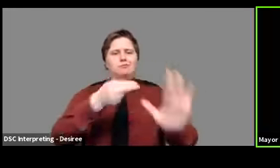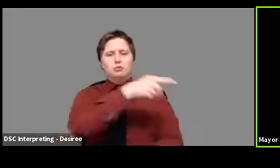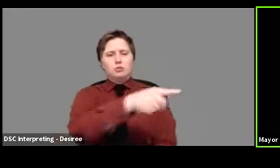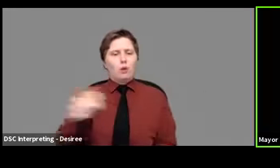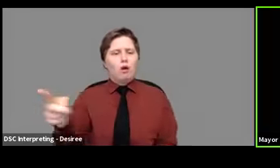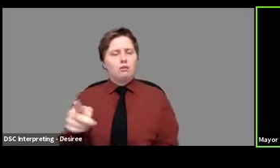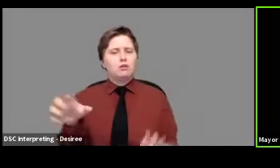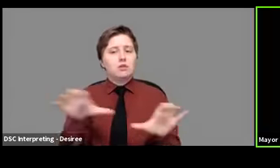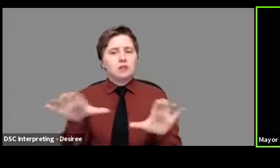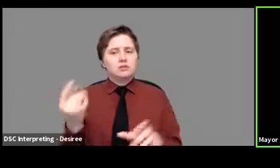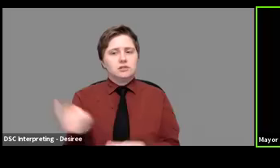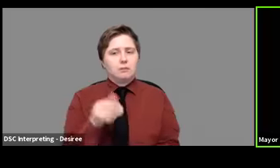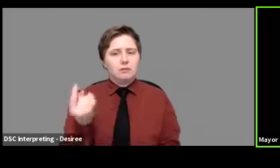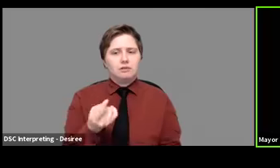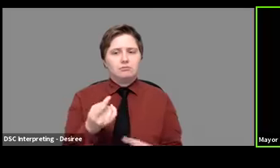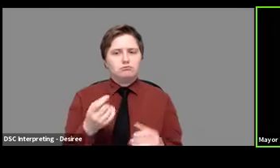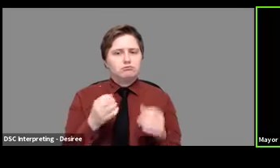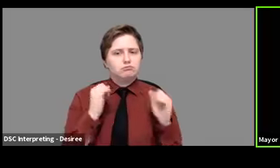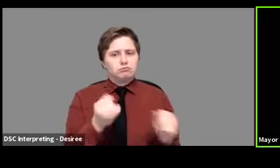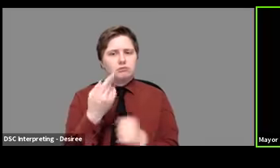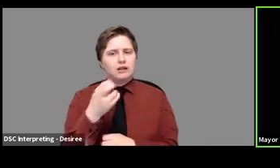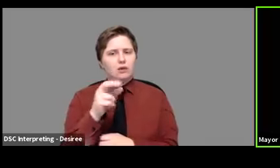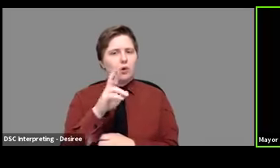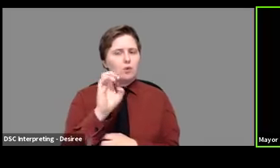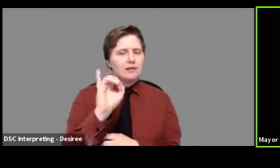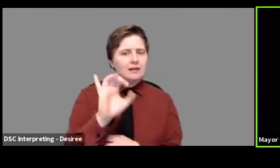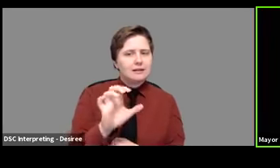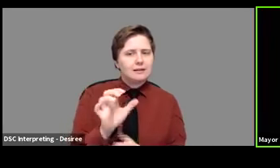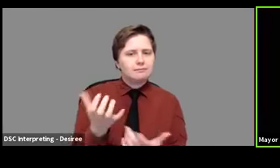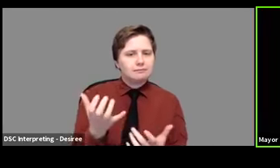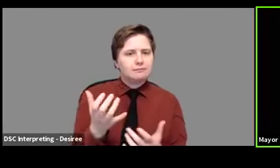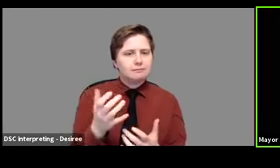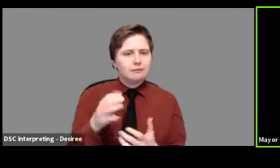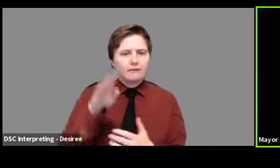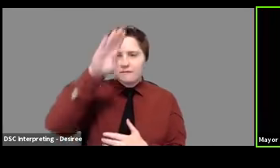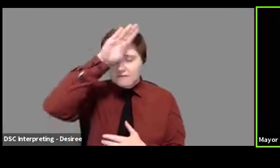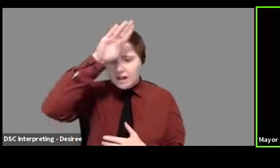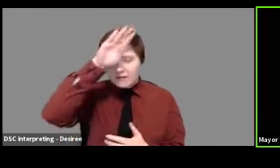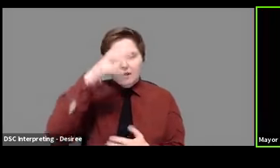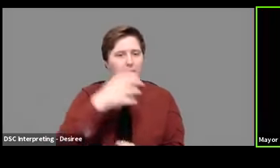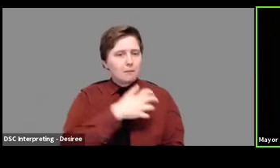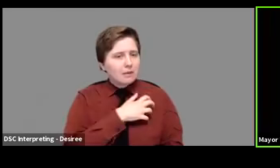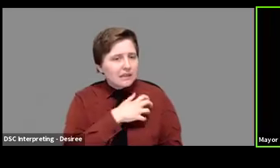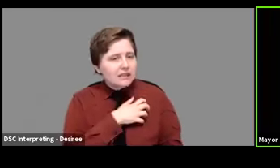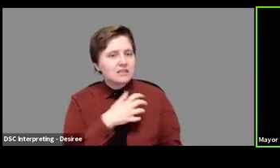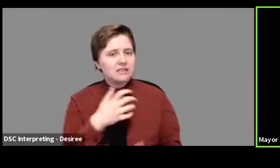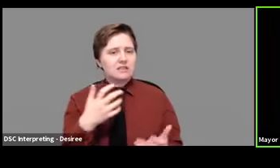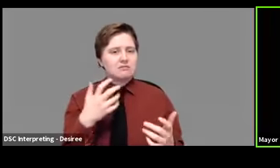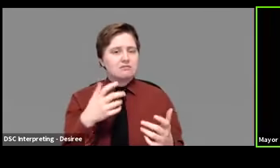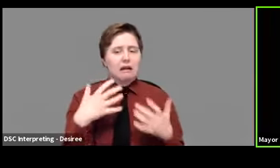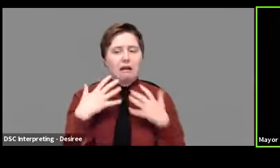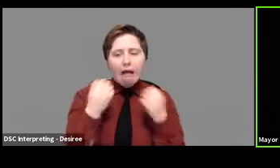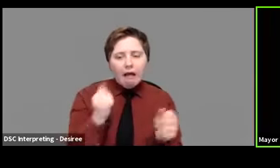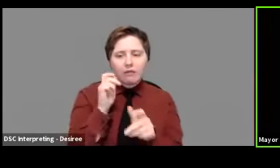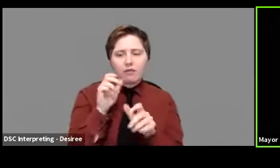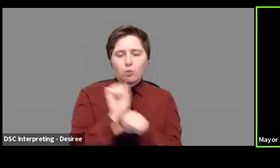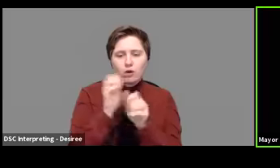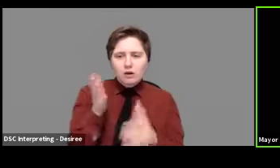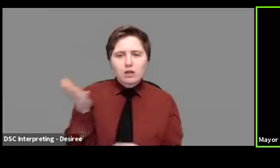have done something that is heroic. Those firefighters, police officers, health officials,